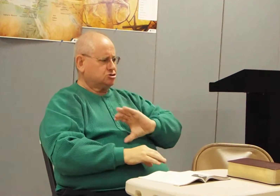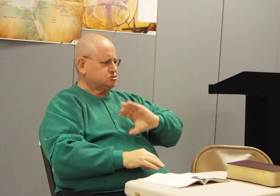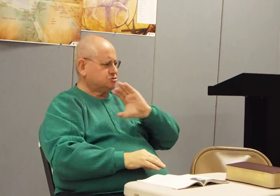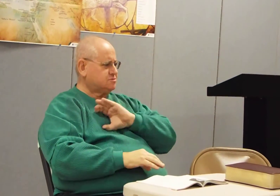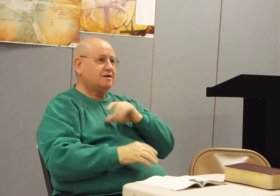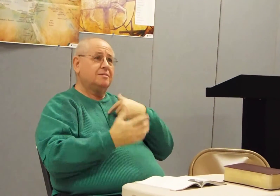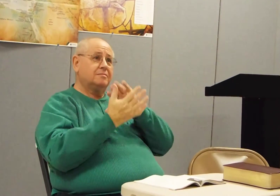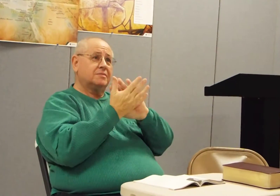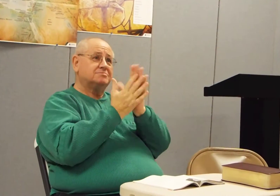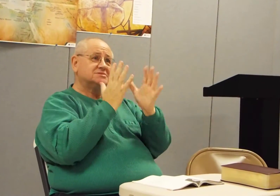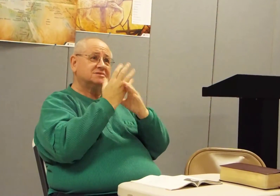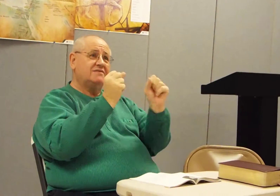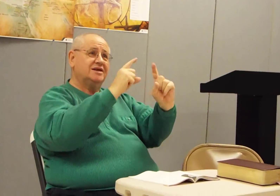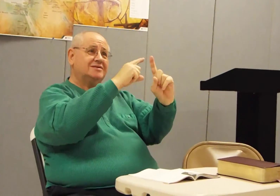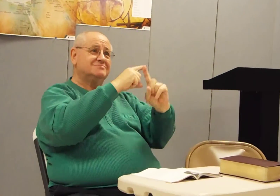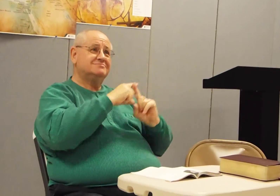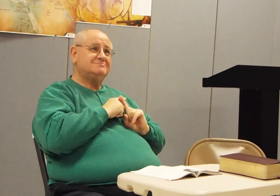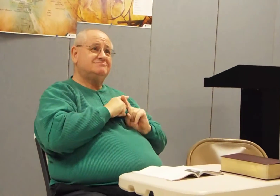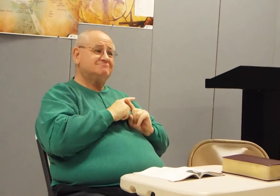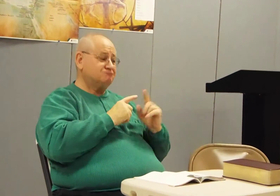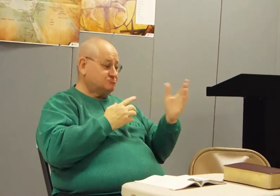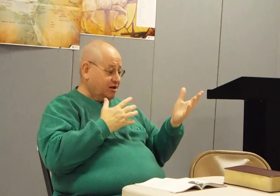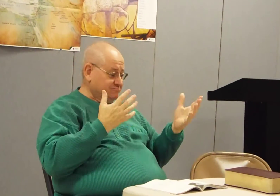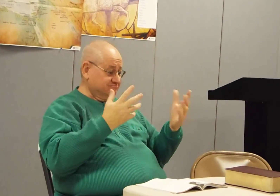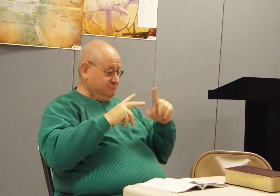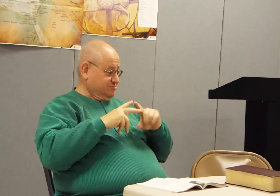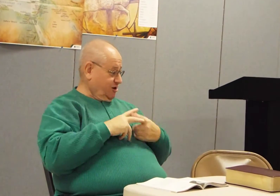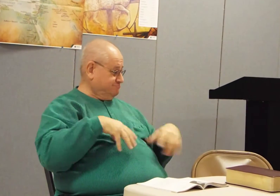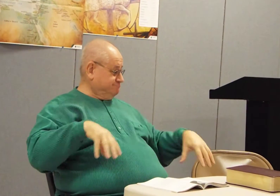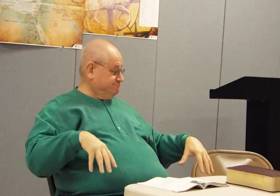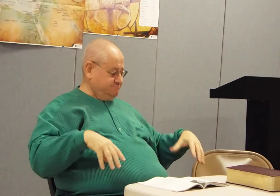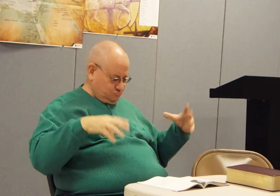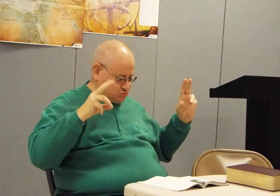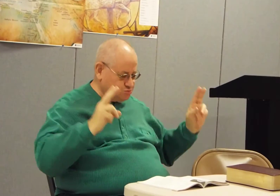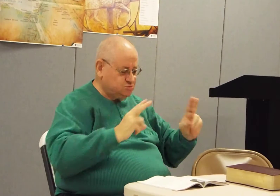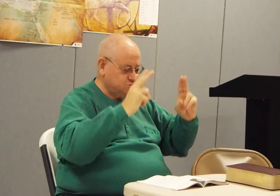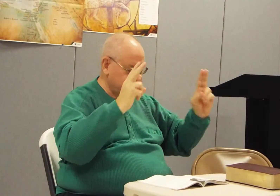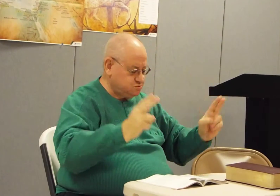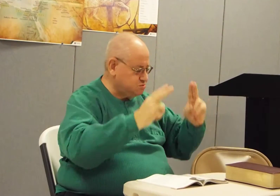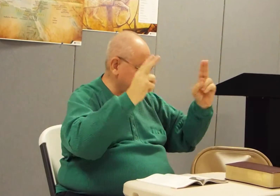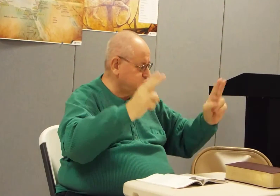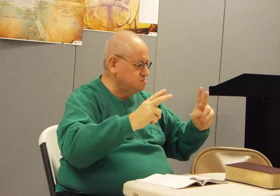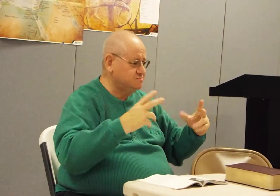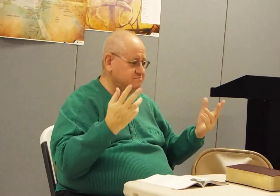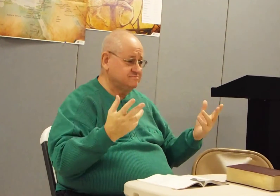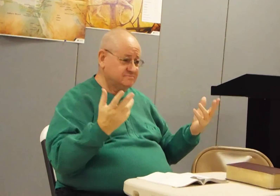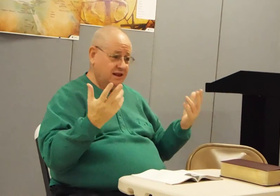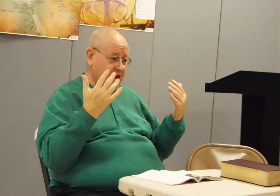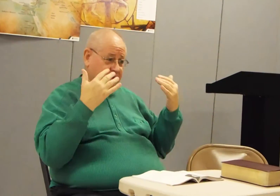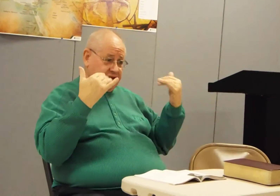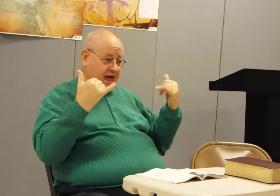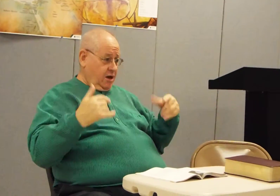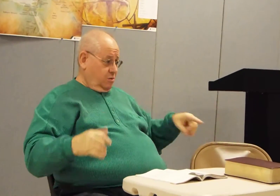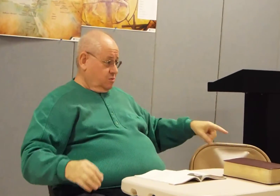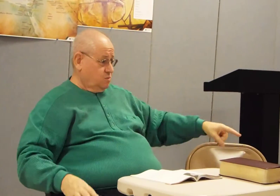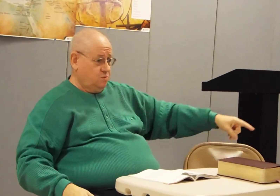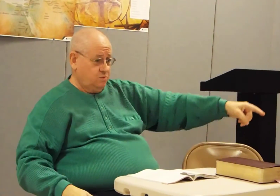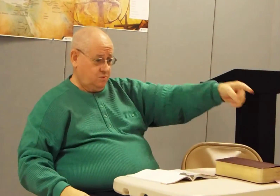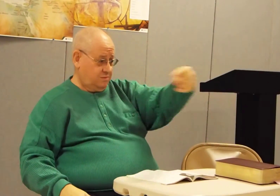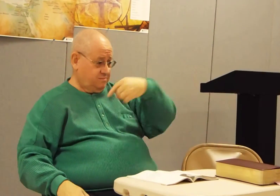And in building our character, and when we become safe, we want to be useful for the